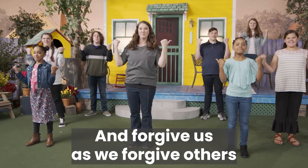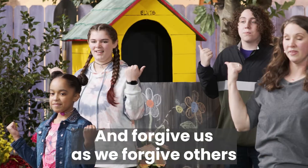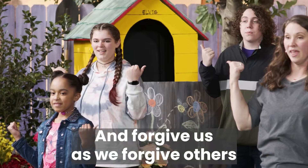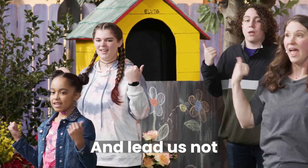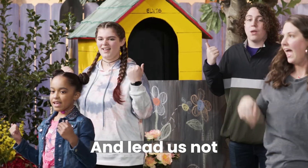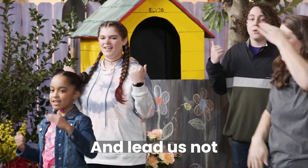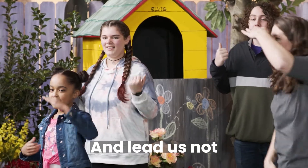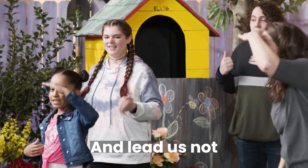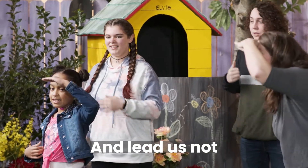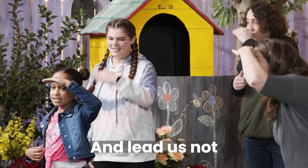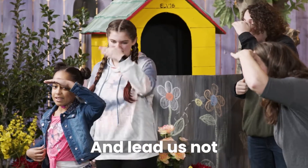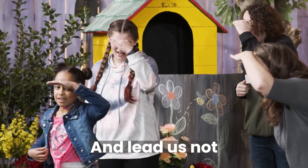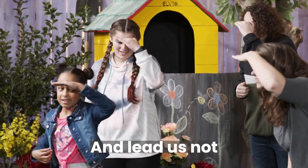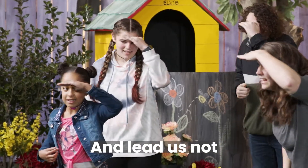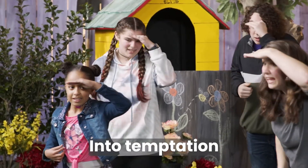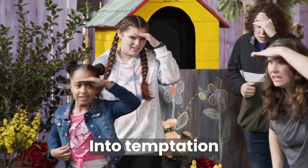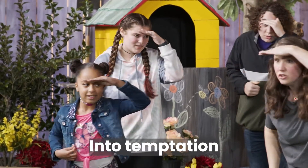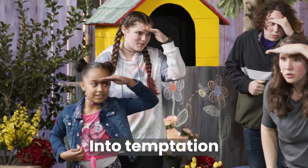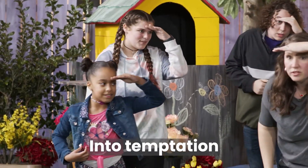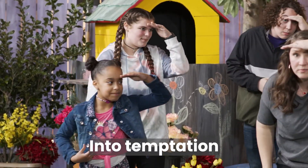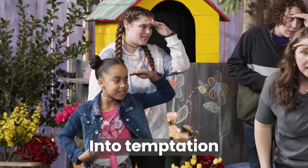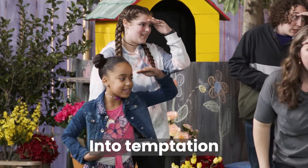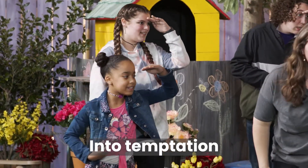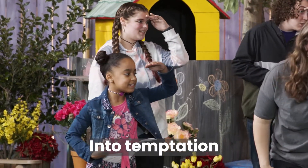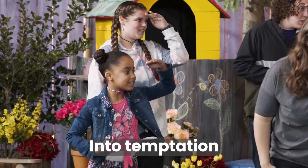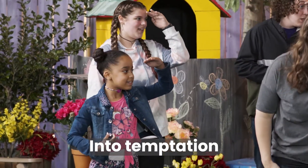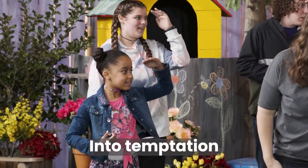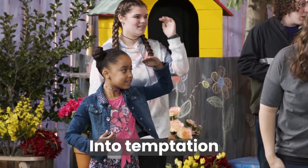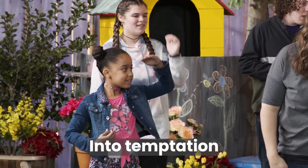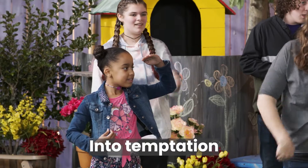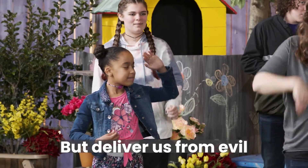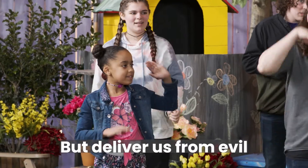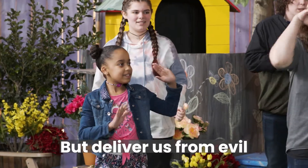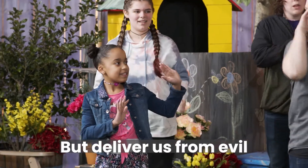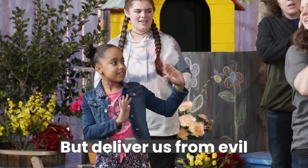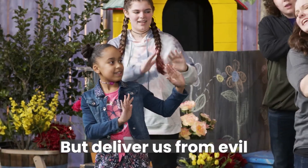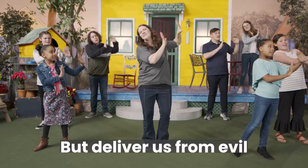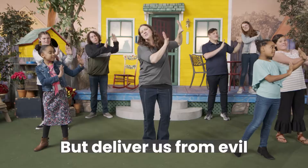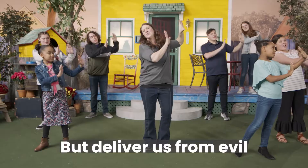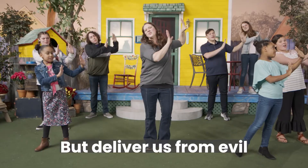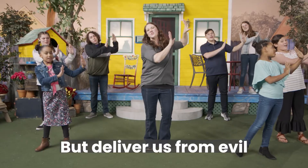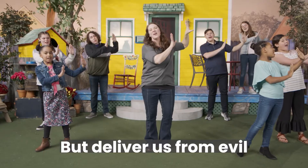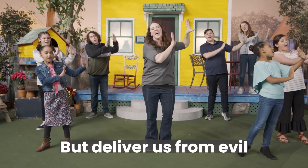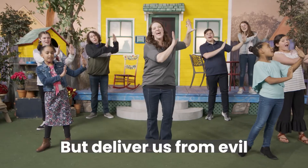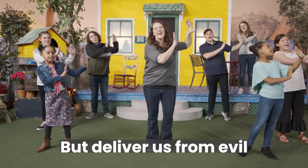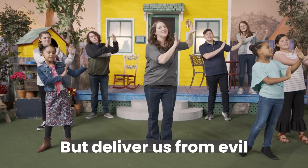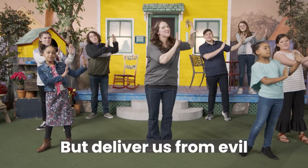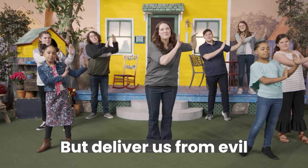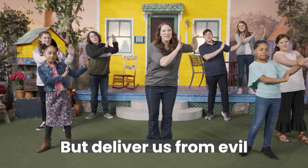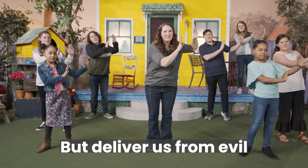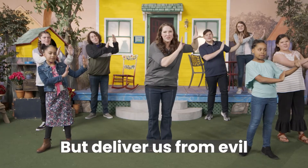And lead us not into temptation, but deliver us from evil.